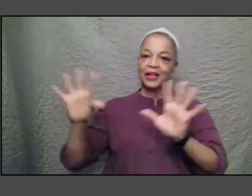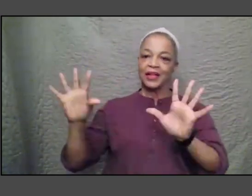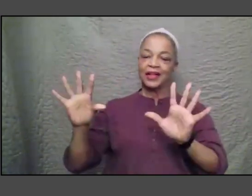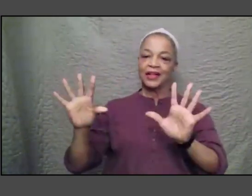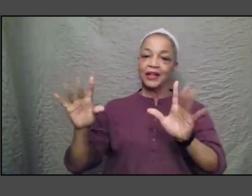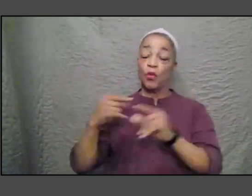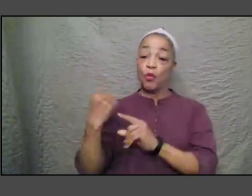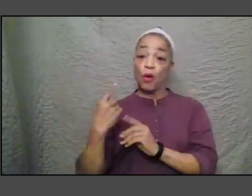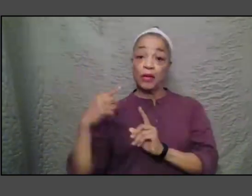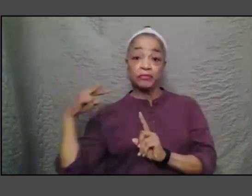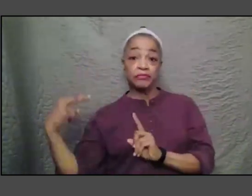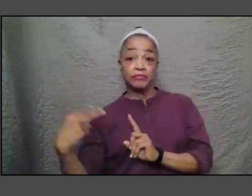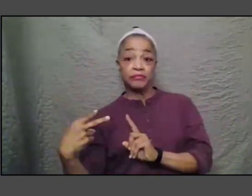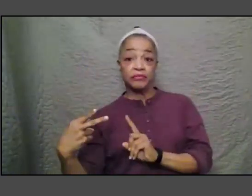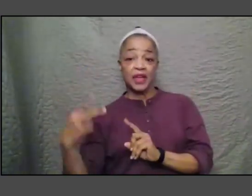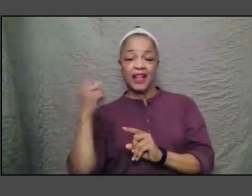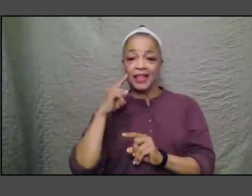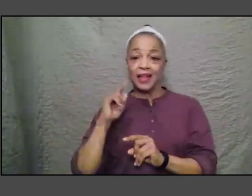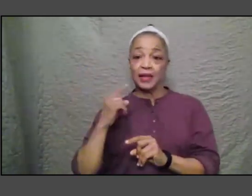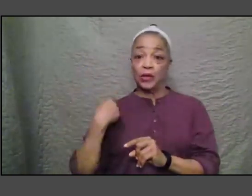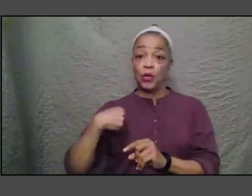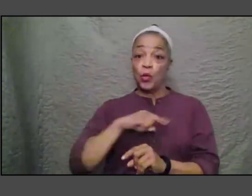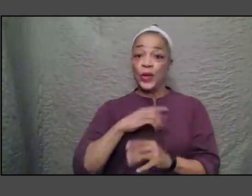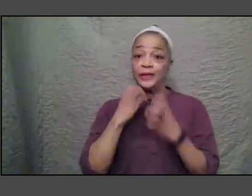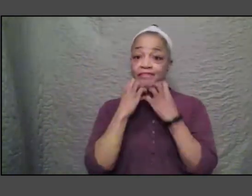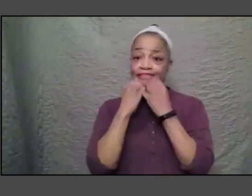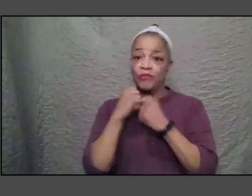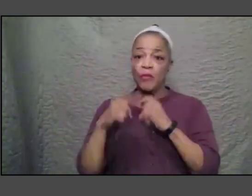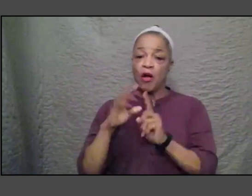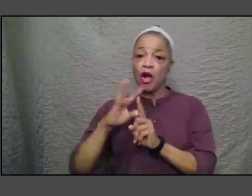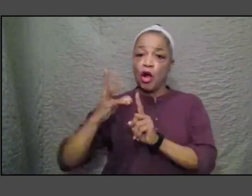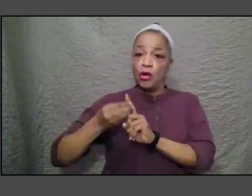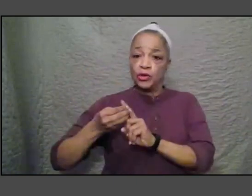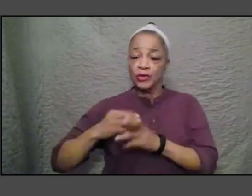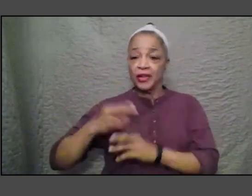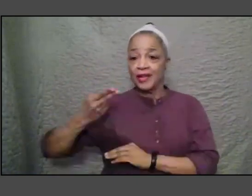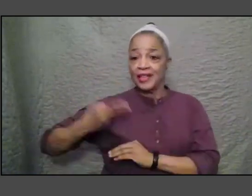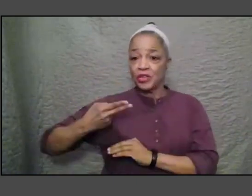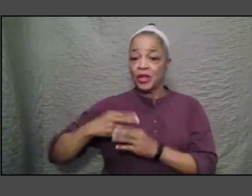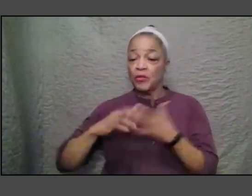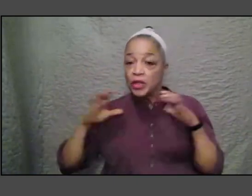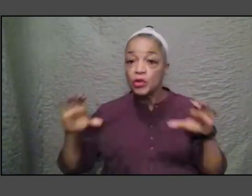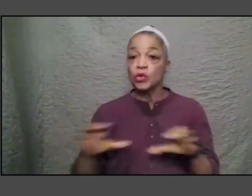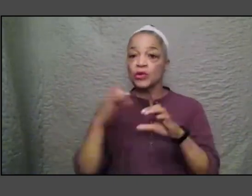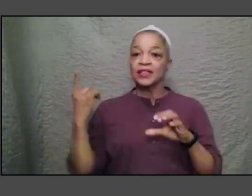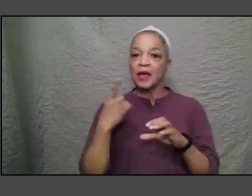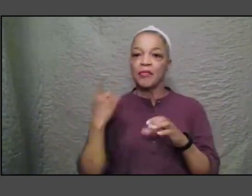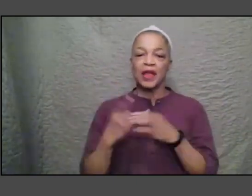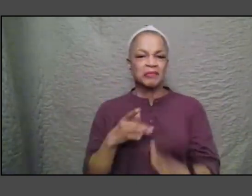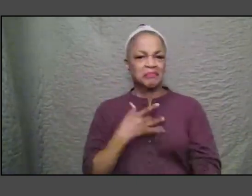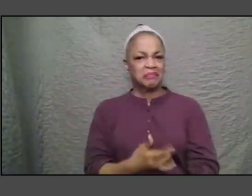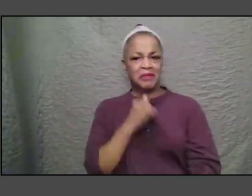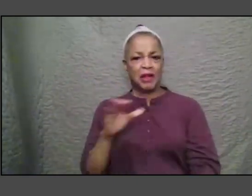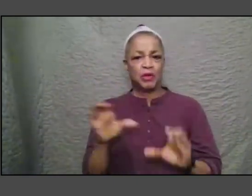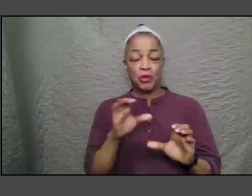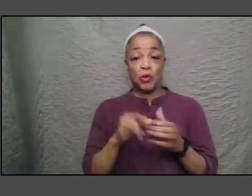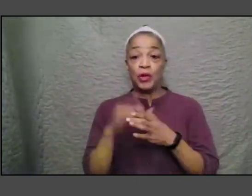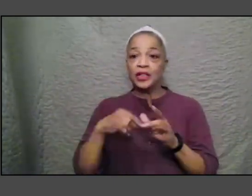upon those of us to care about culture that care about history to do something we rarely do which is to explain to the mass public why